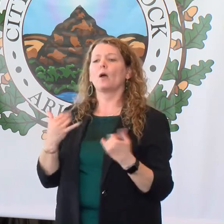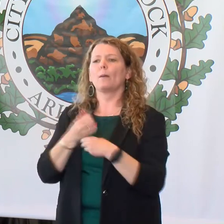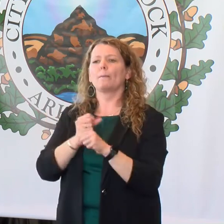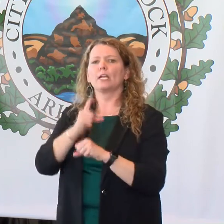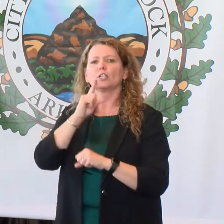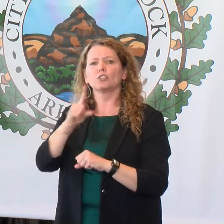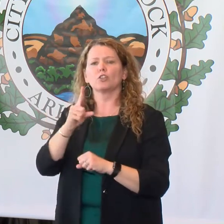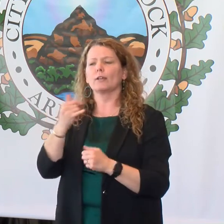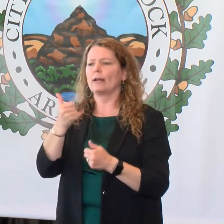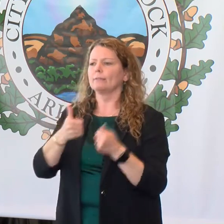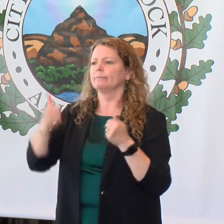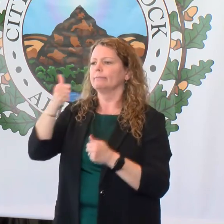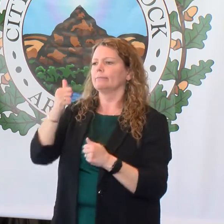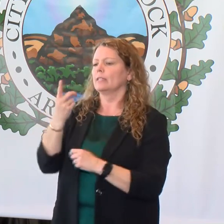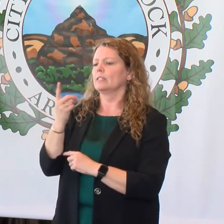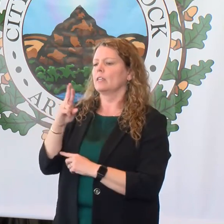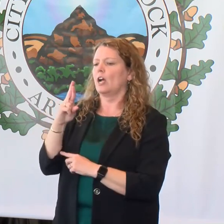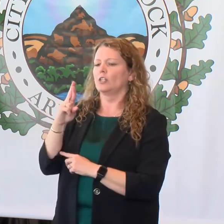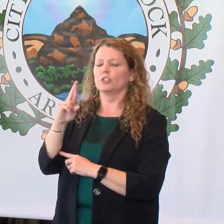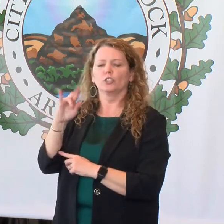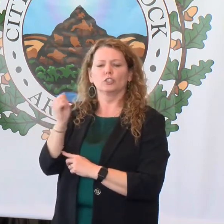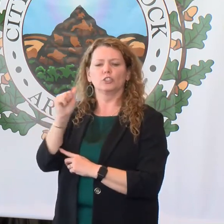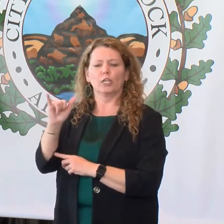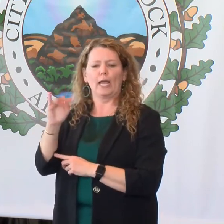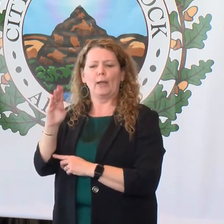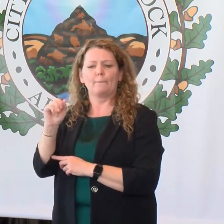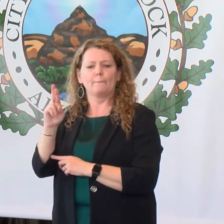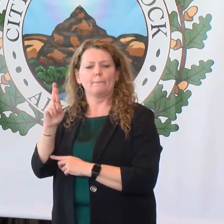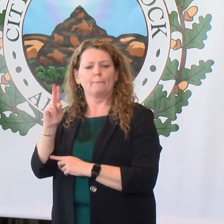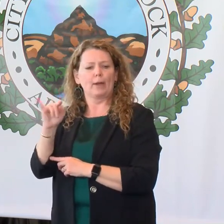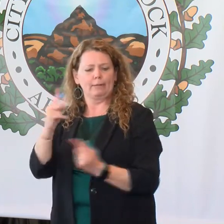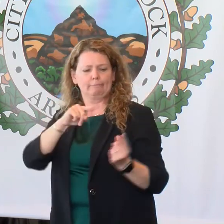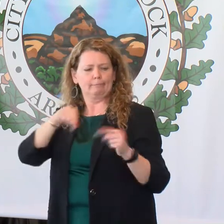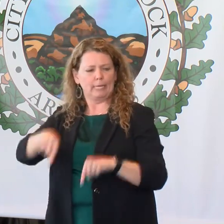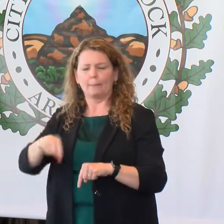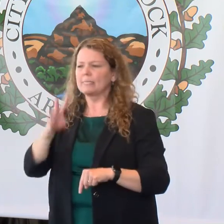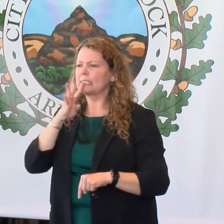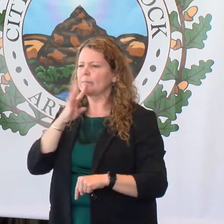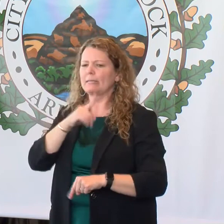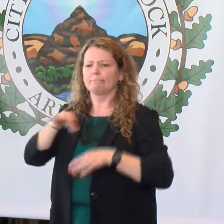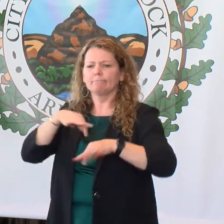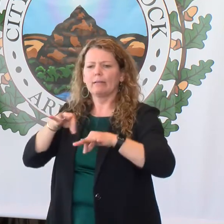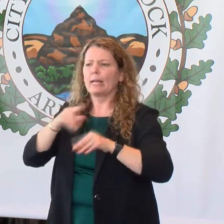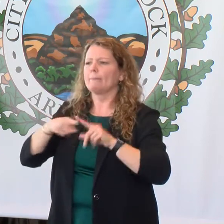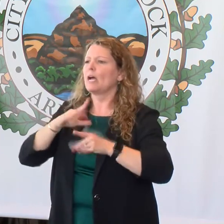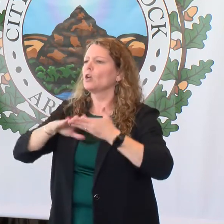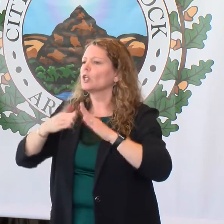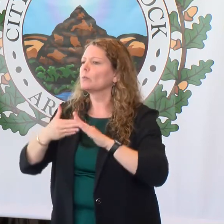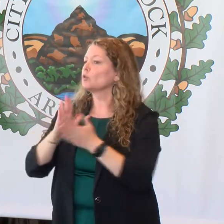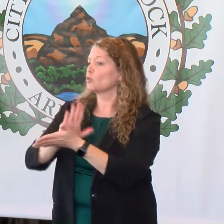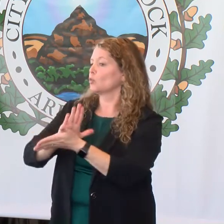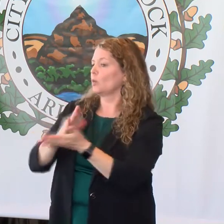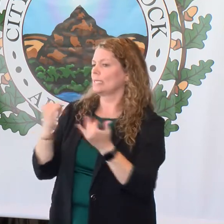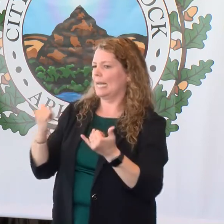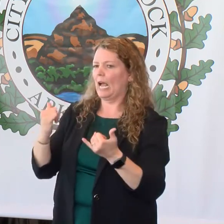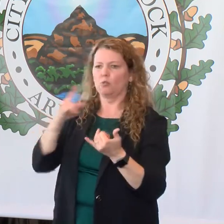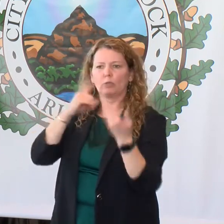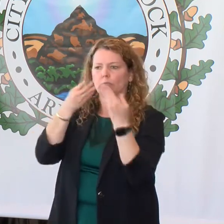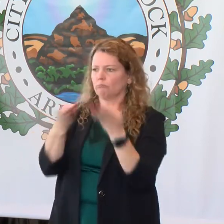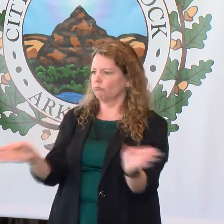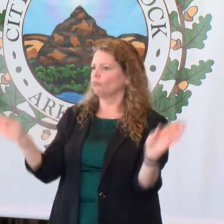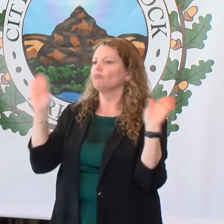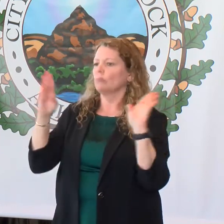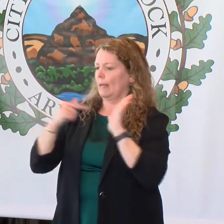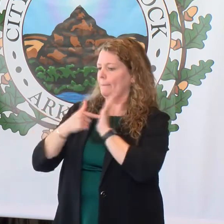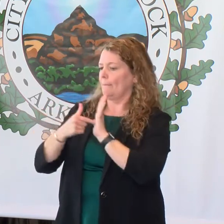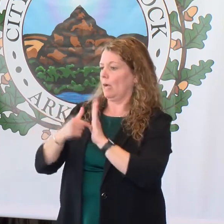have our chief education officer, Dr. Jay Barf, come. We all know the great work that he's been doing in focusing on community schools, which is a national model that we're